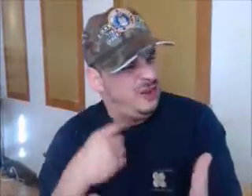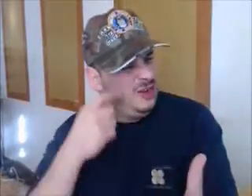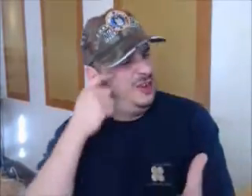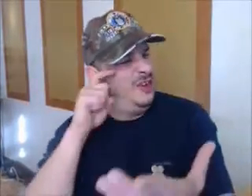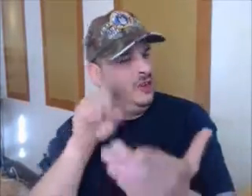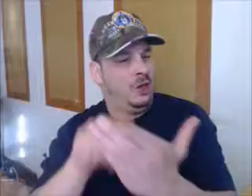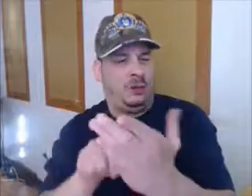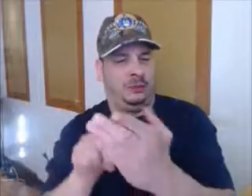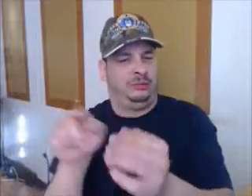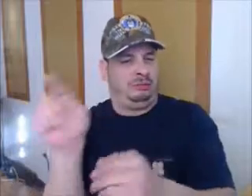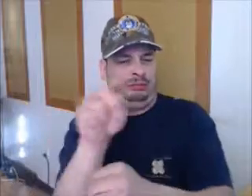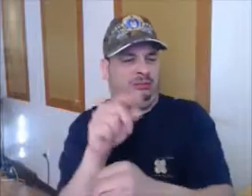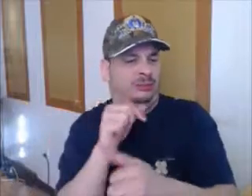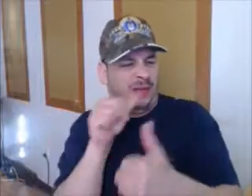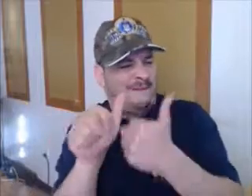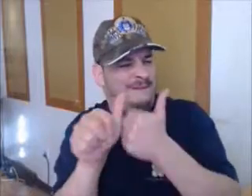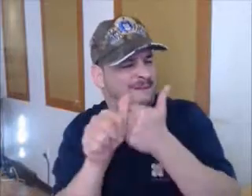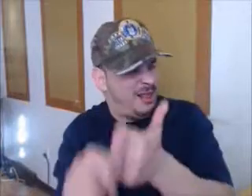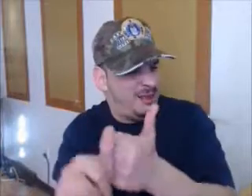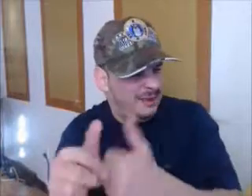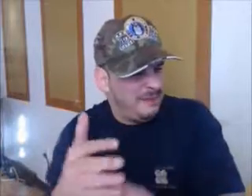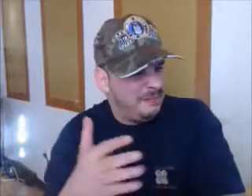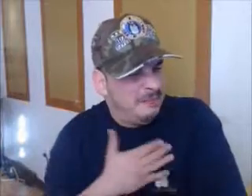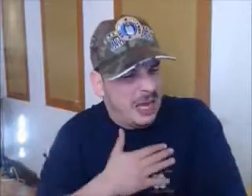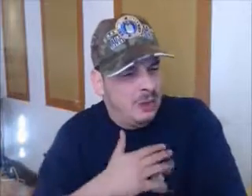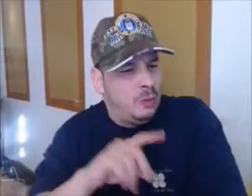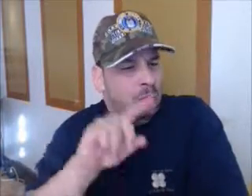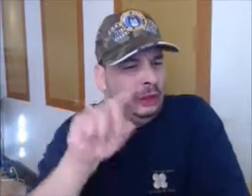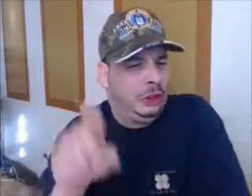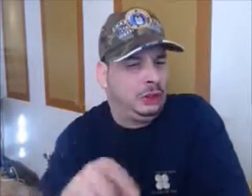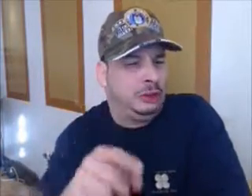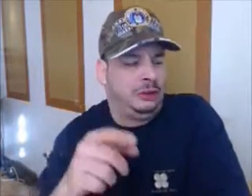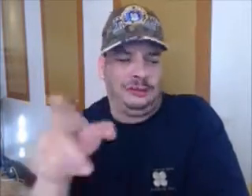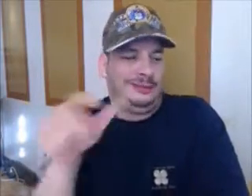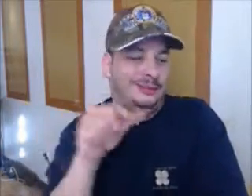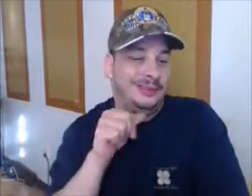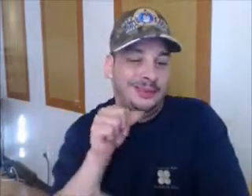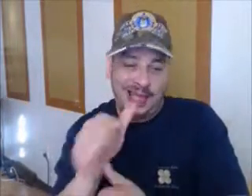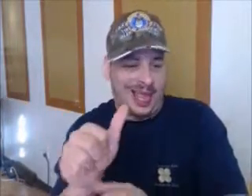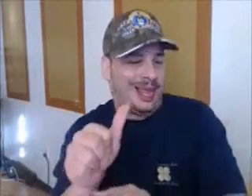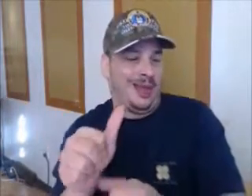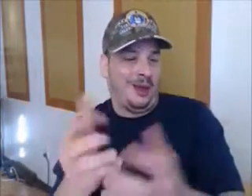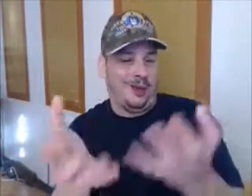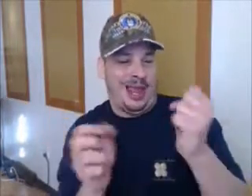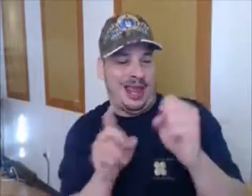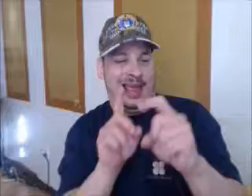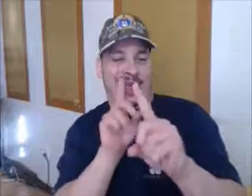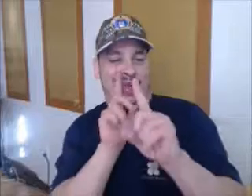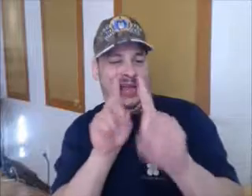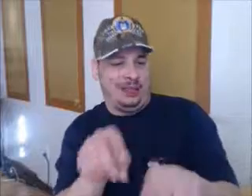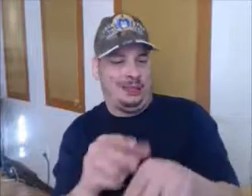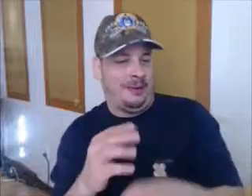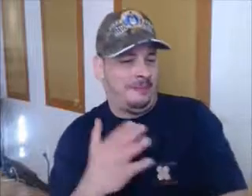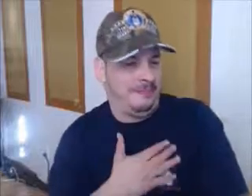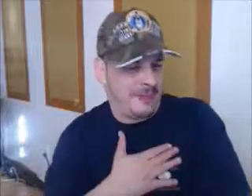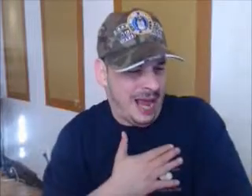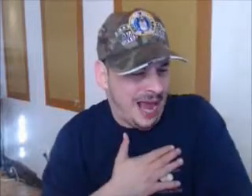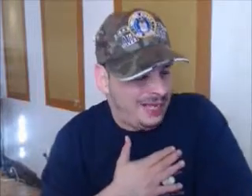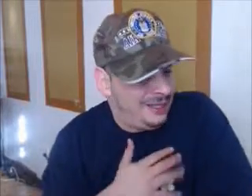My favorite, Mucks love dogs and animals. Really? Doggy porn is a million treatment in your industry and I'm